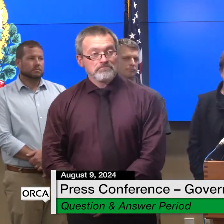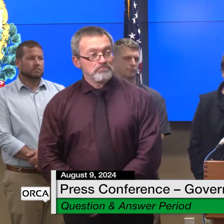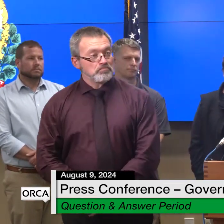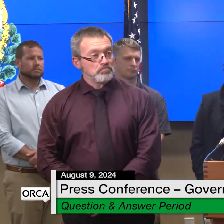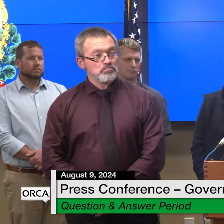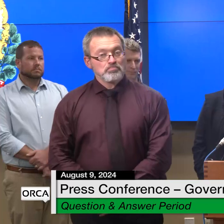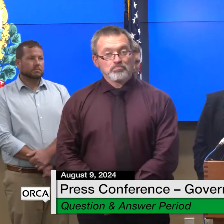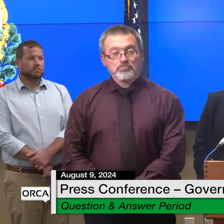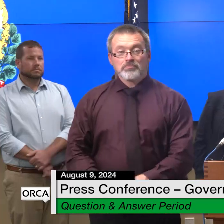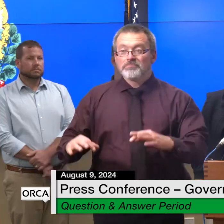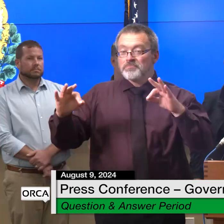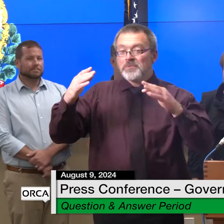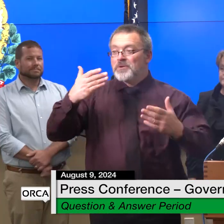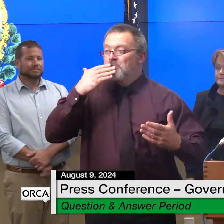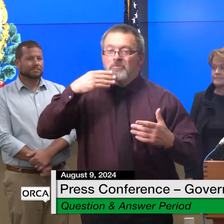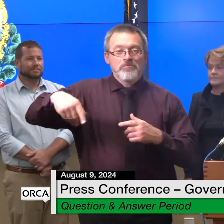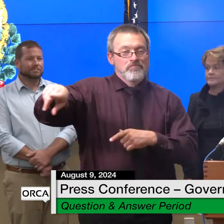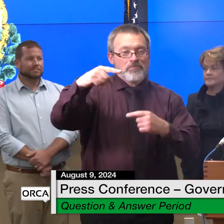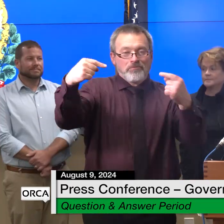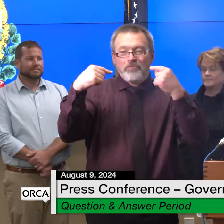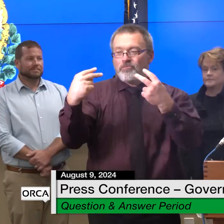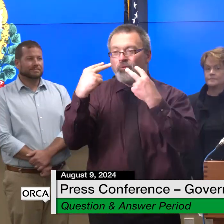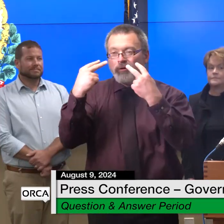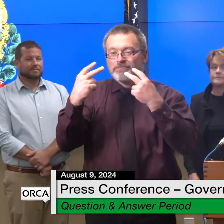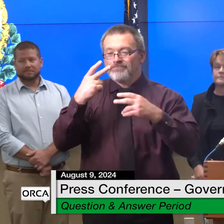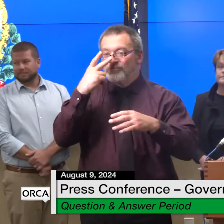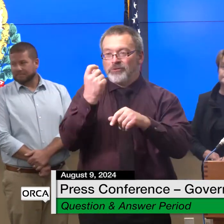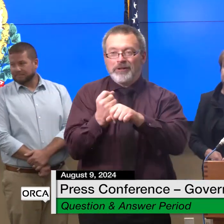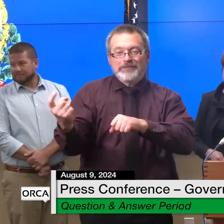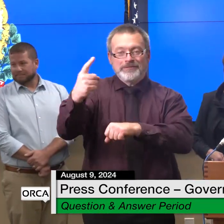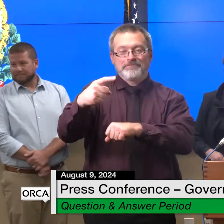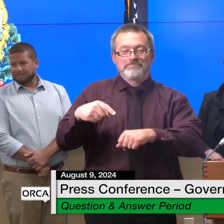all right thank you all very much stay safe